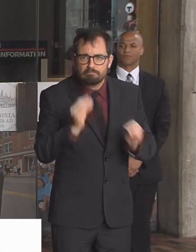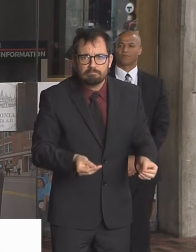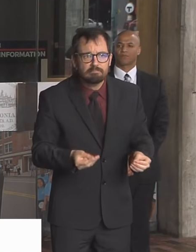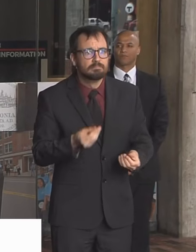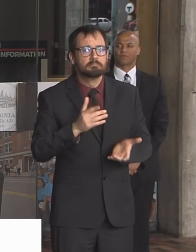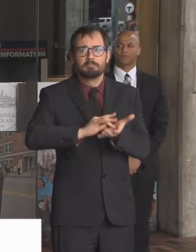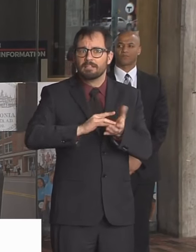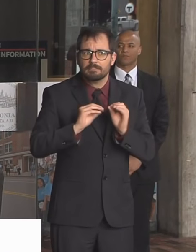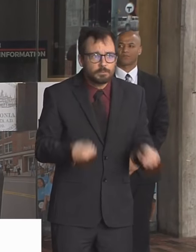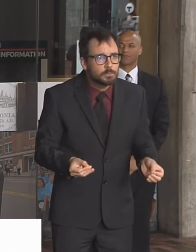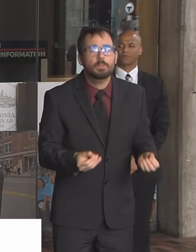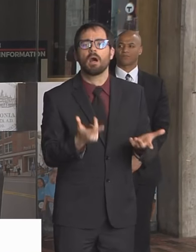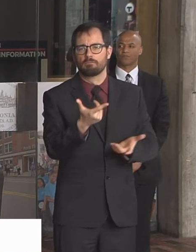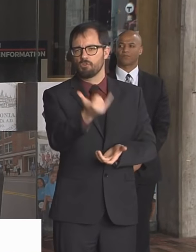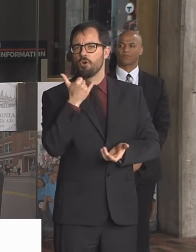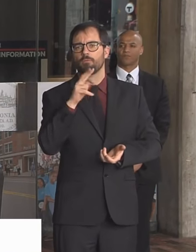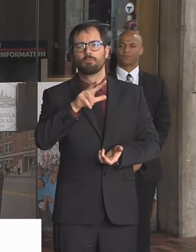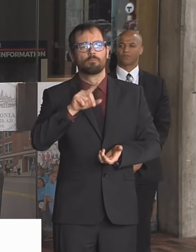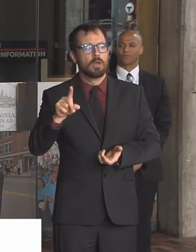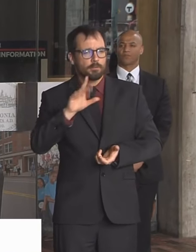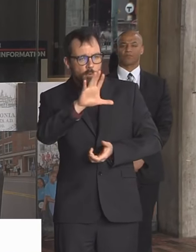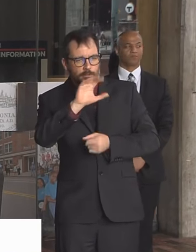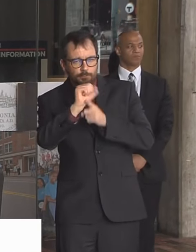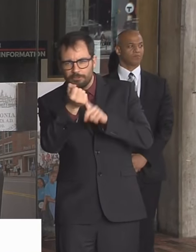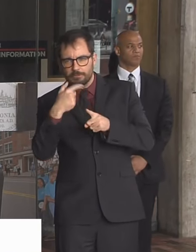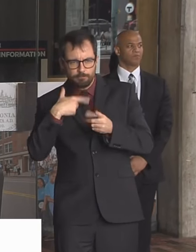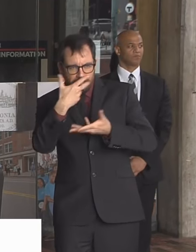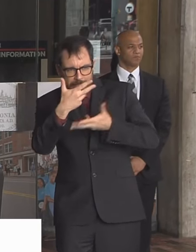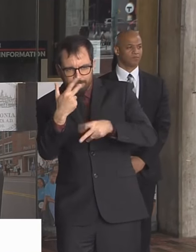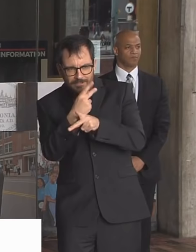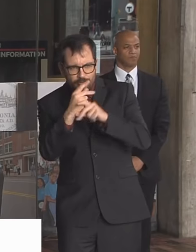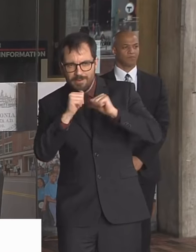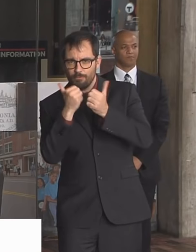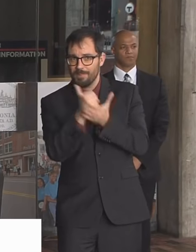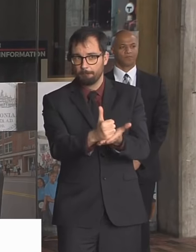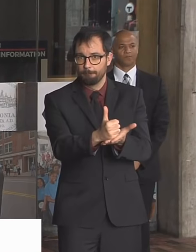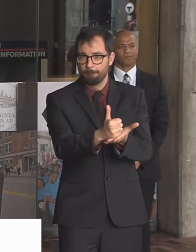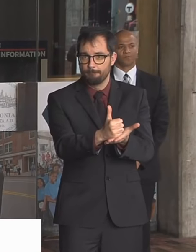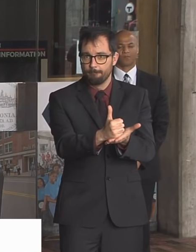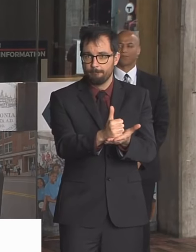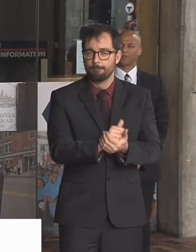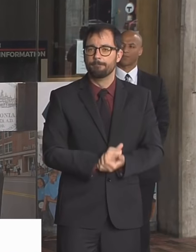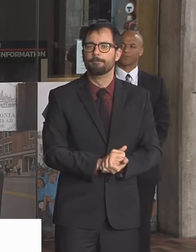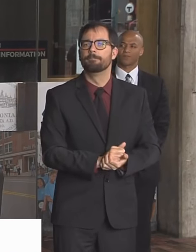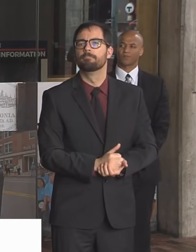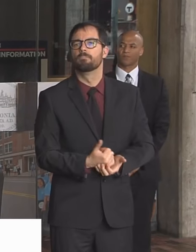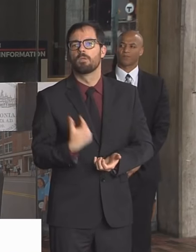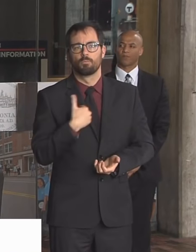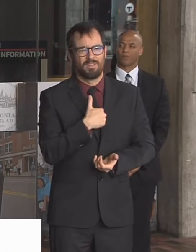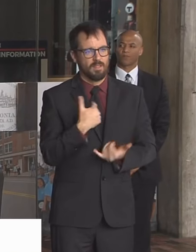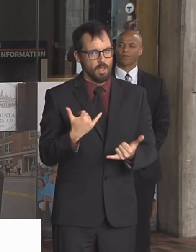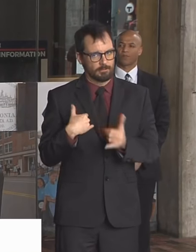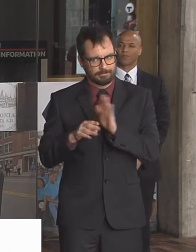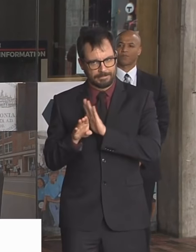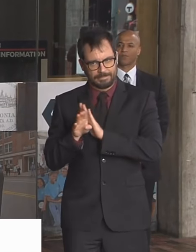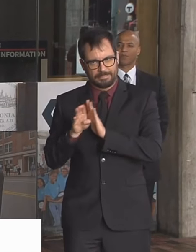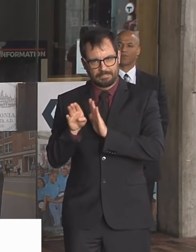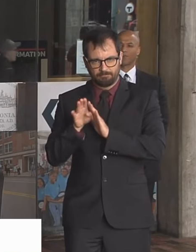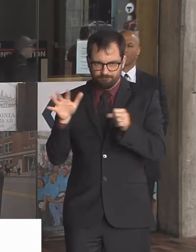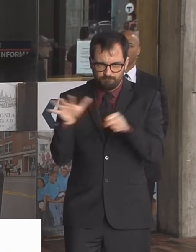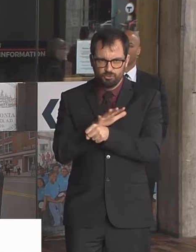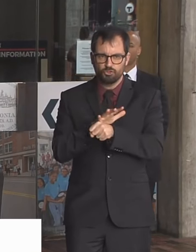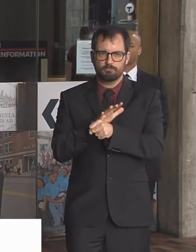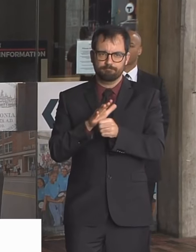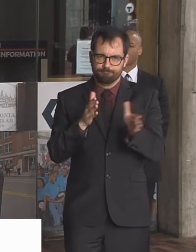on a case-by-case basis and we're also working on a larger scale plan. And as I mentioned yesterday, can also, many people have their